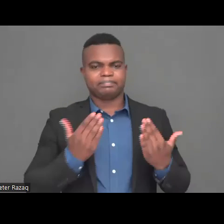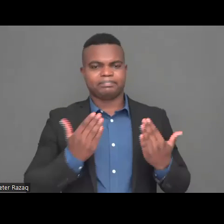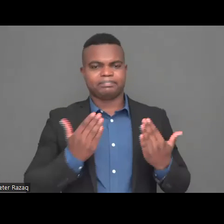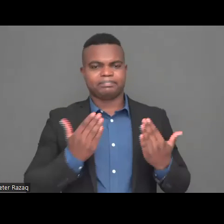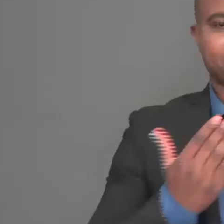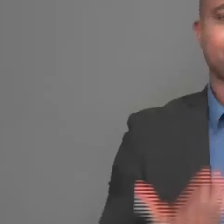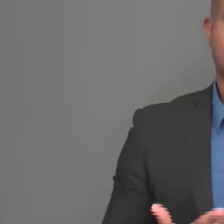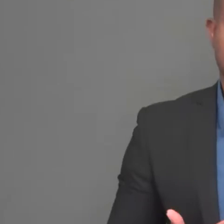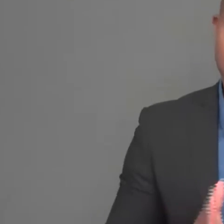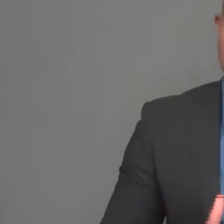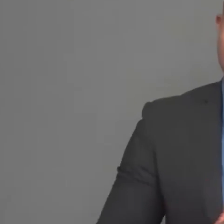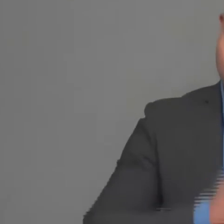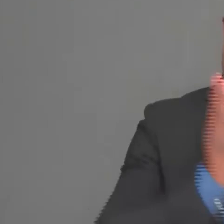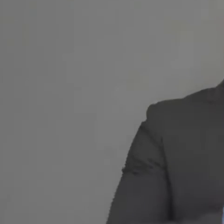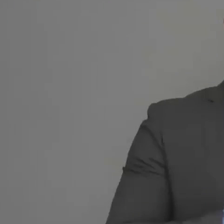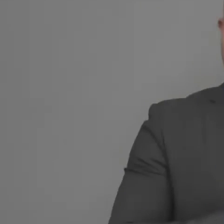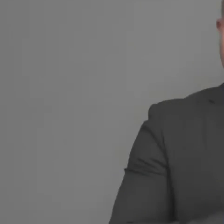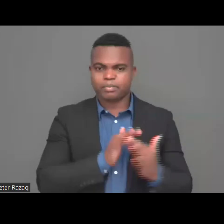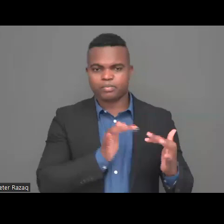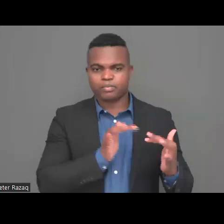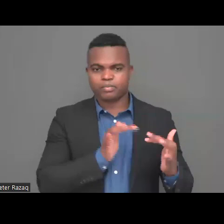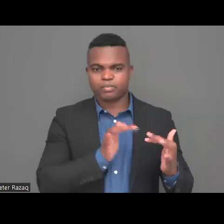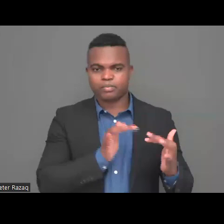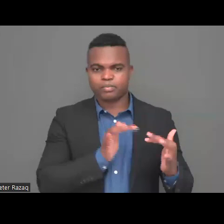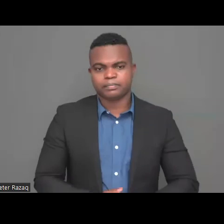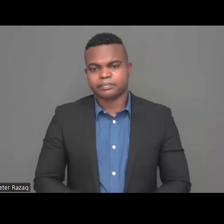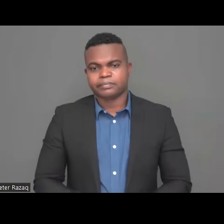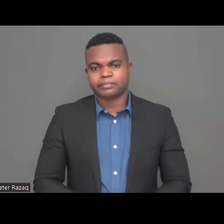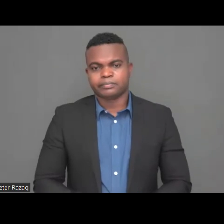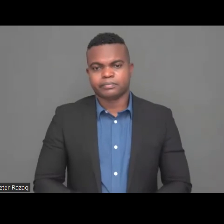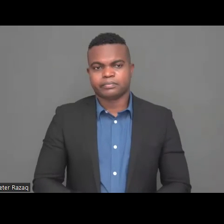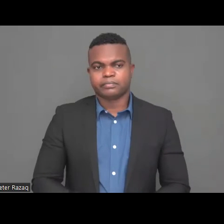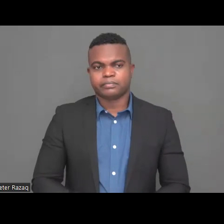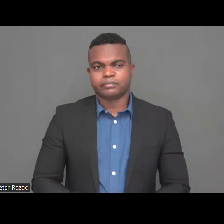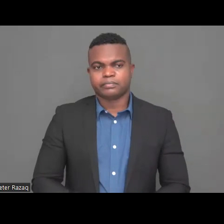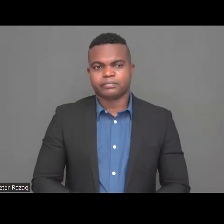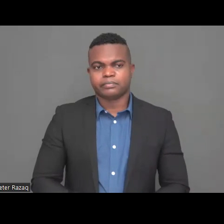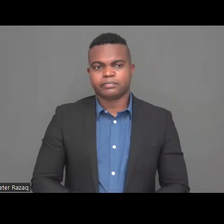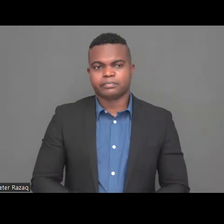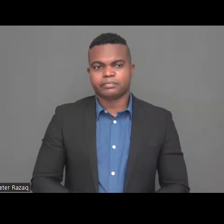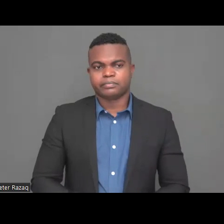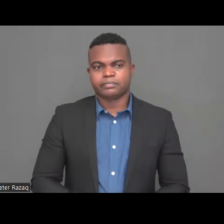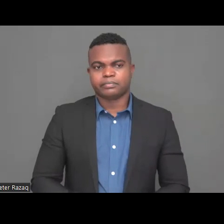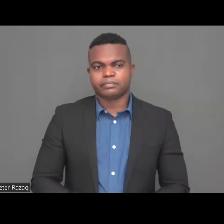thank you very much so I'll there and a final thank you to our speakers